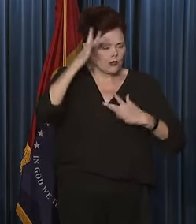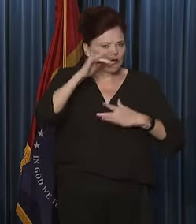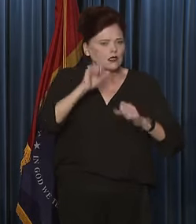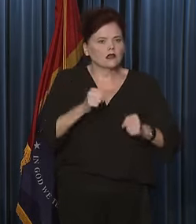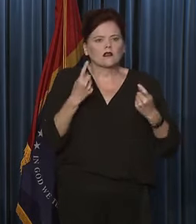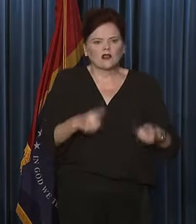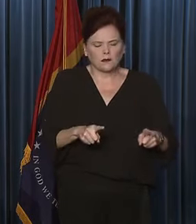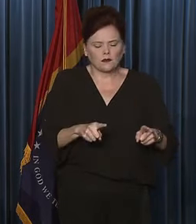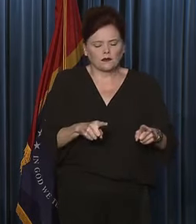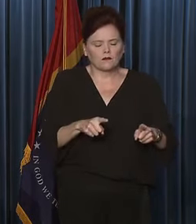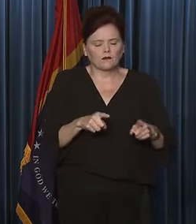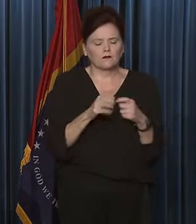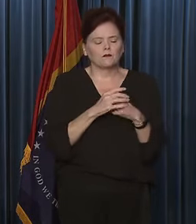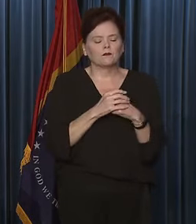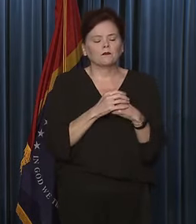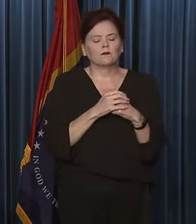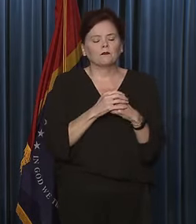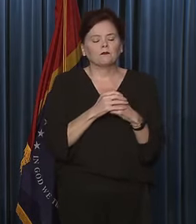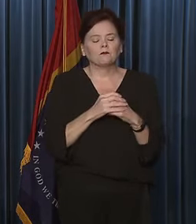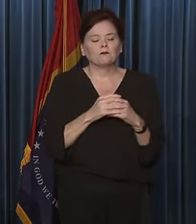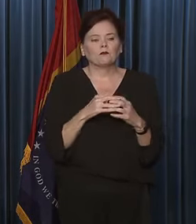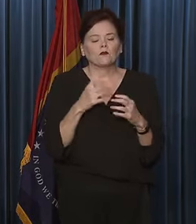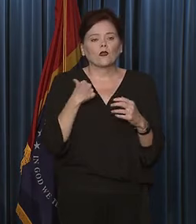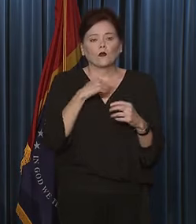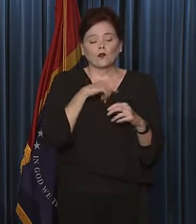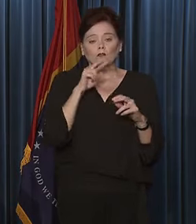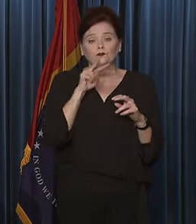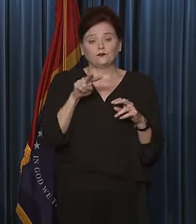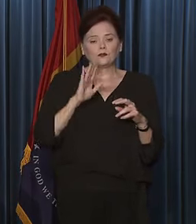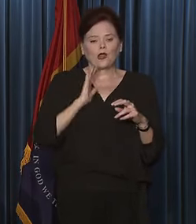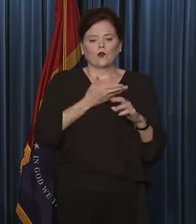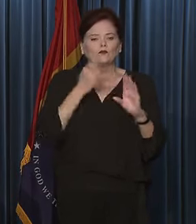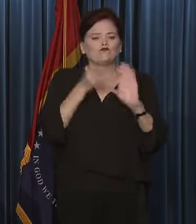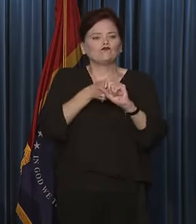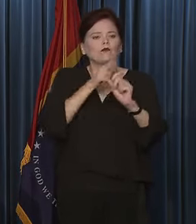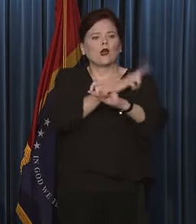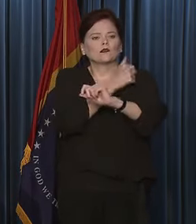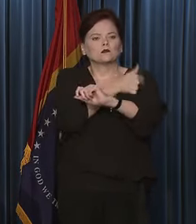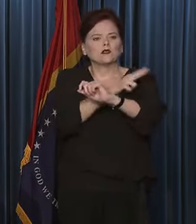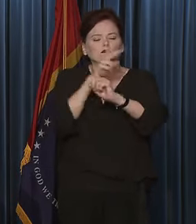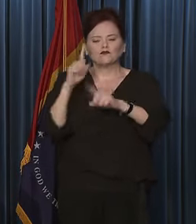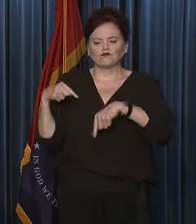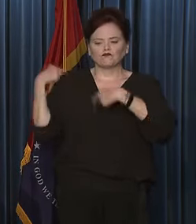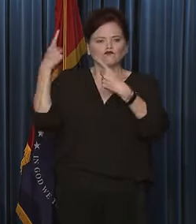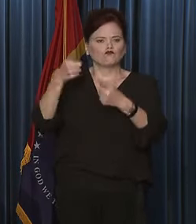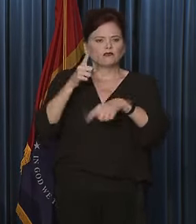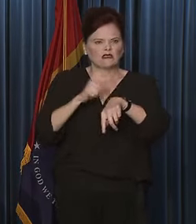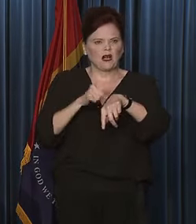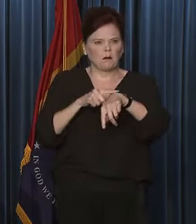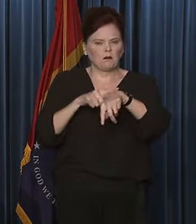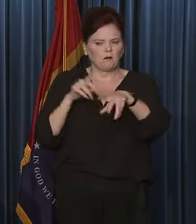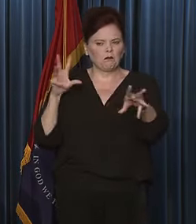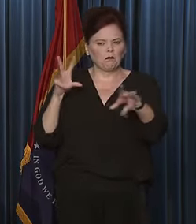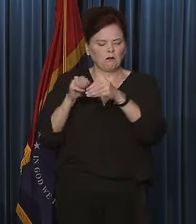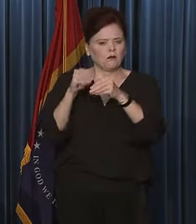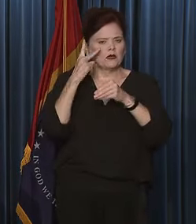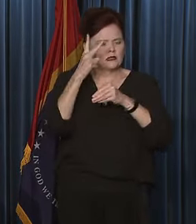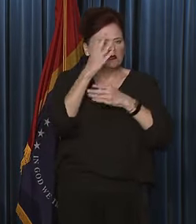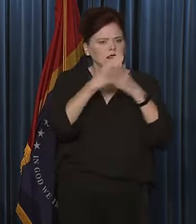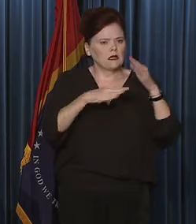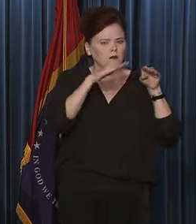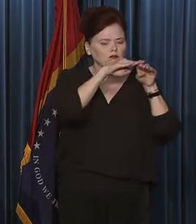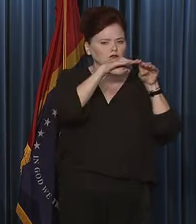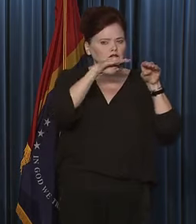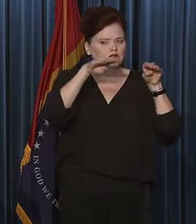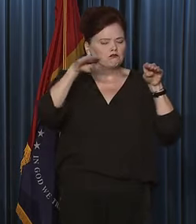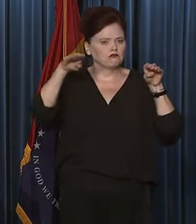can occur. Now, when we look at our hospitalizations over time, we have begun to see some flattening off in